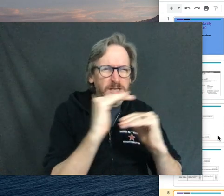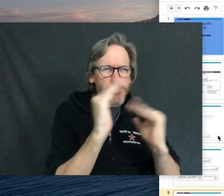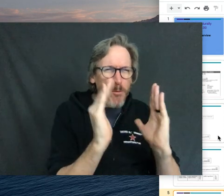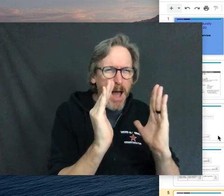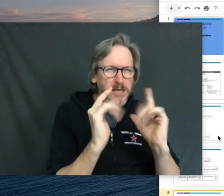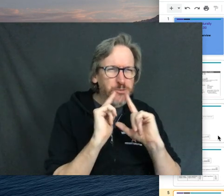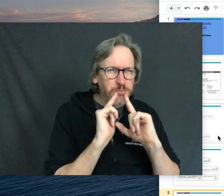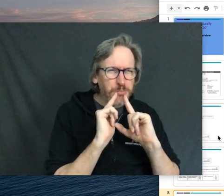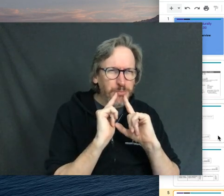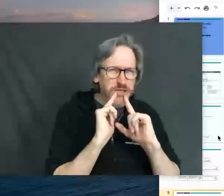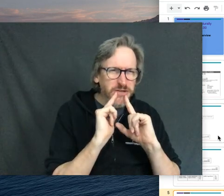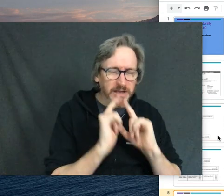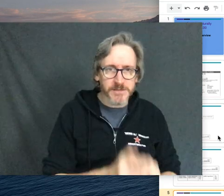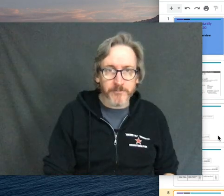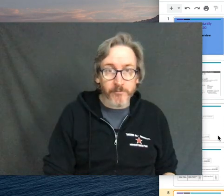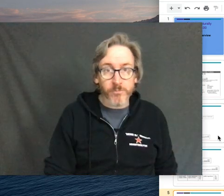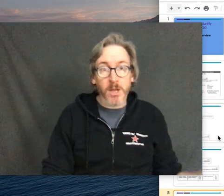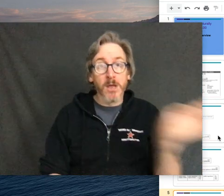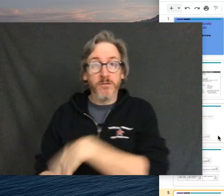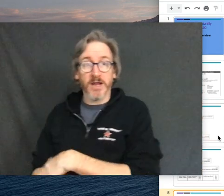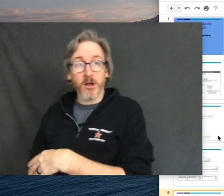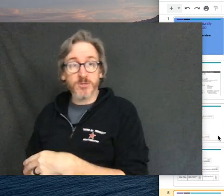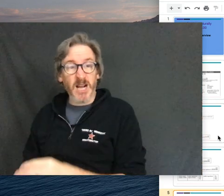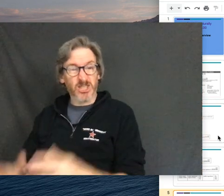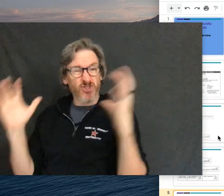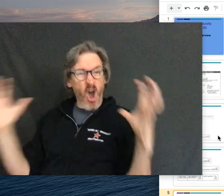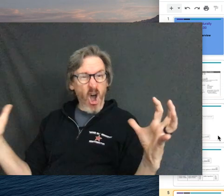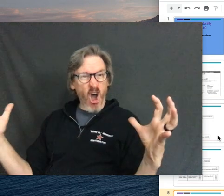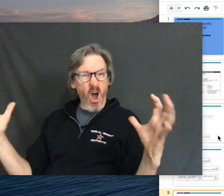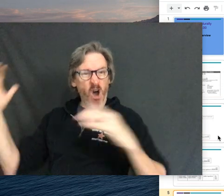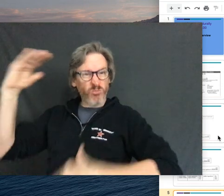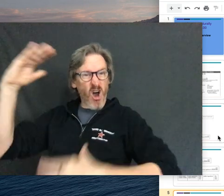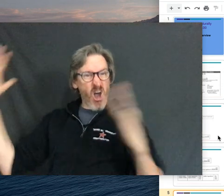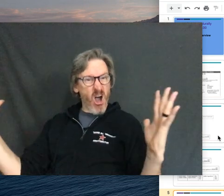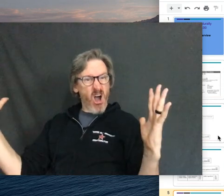right, box, pinchy face, then large box,